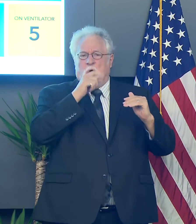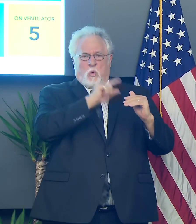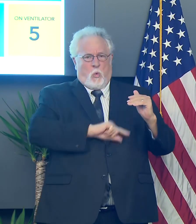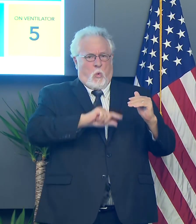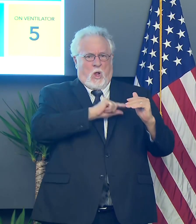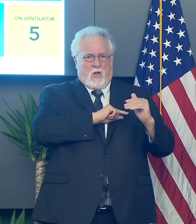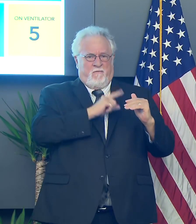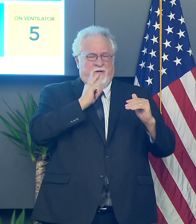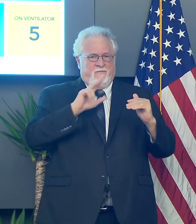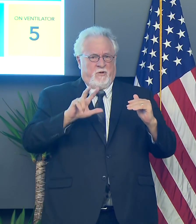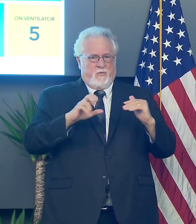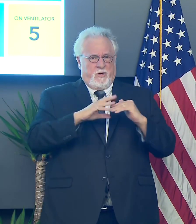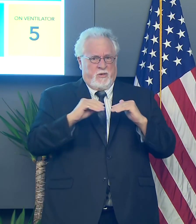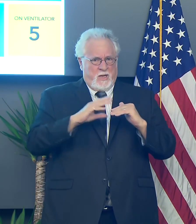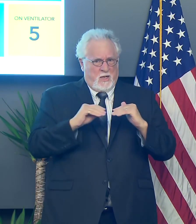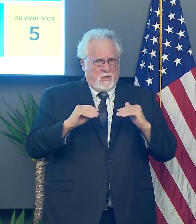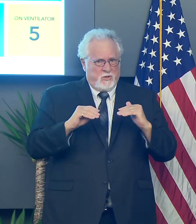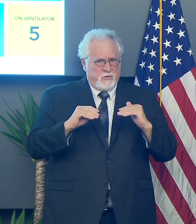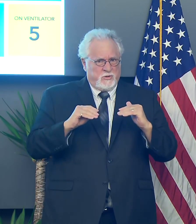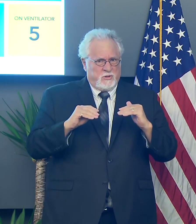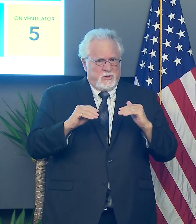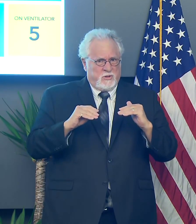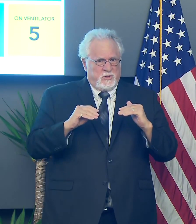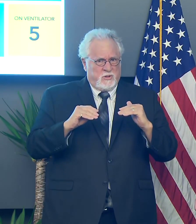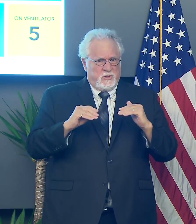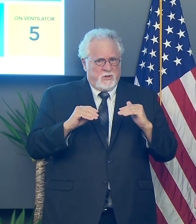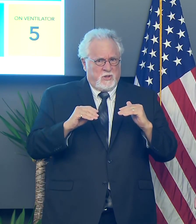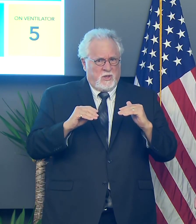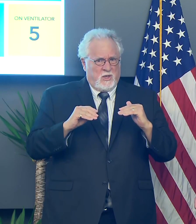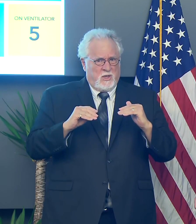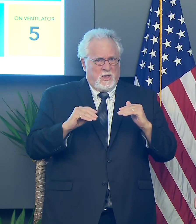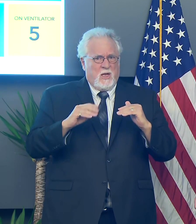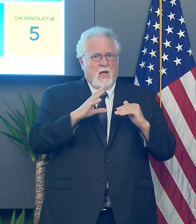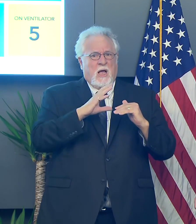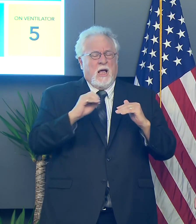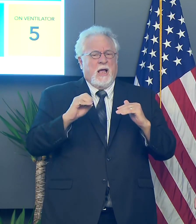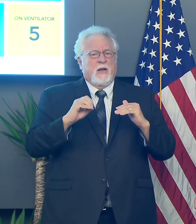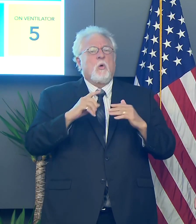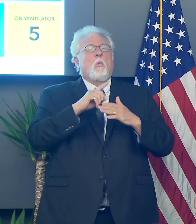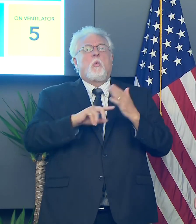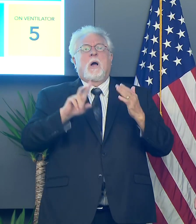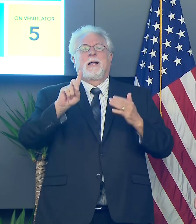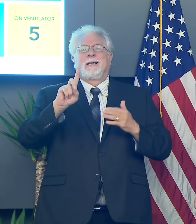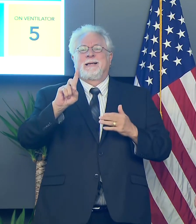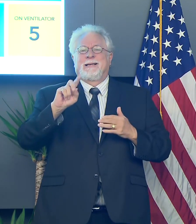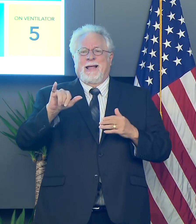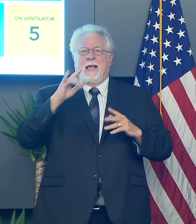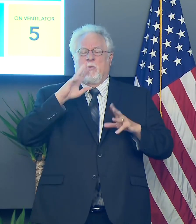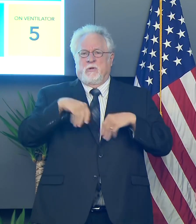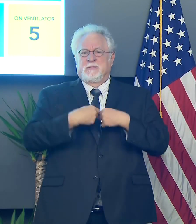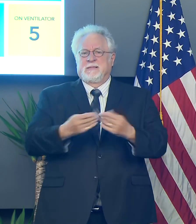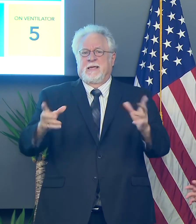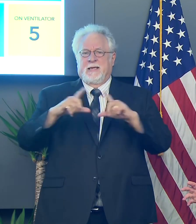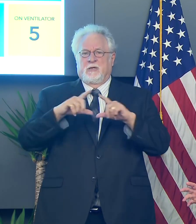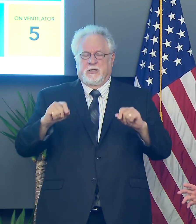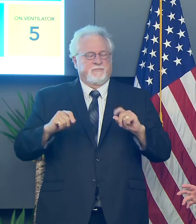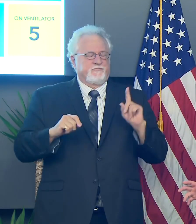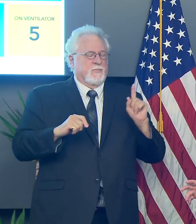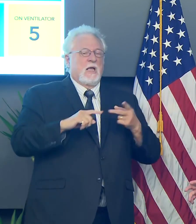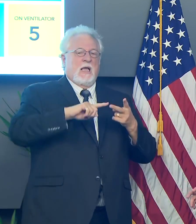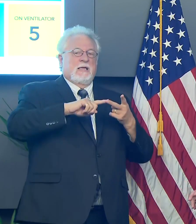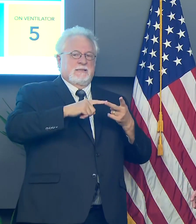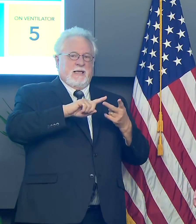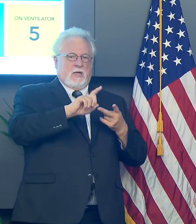$300? Can you also say what, uh, specific day these payments are going start going out? No, I, the second